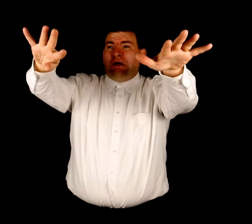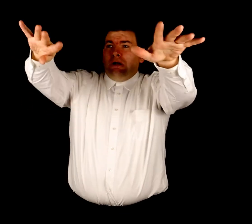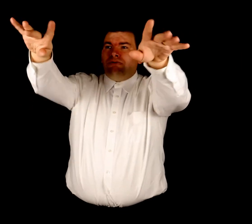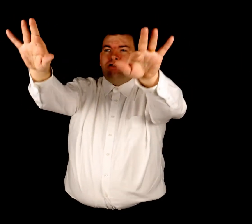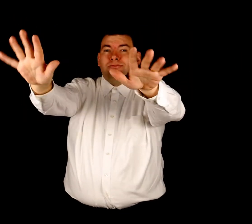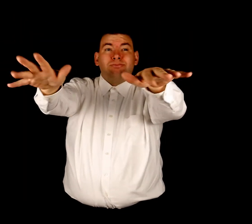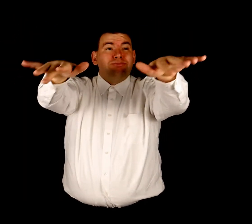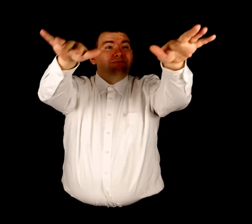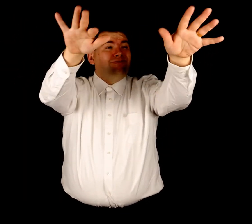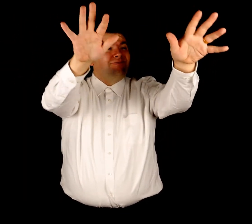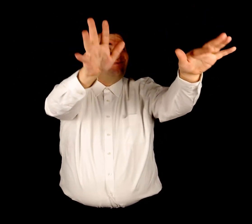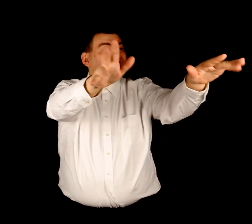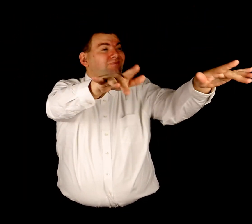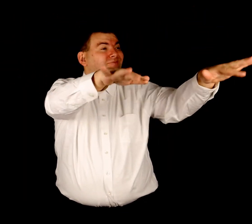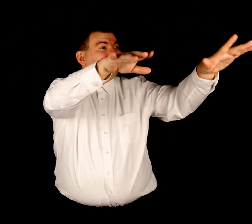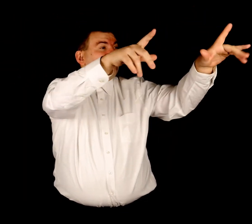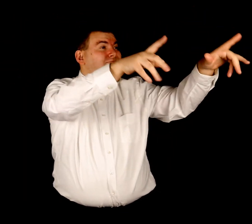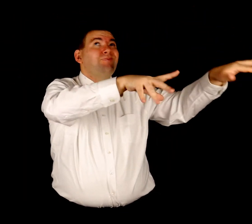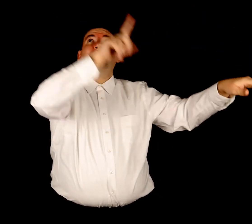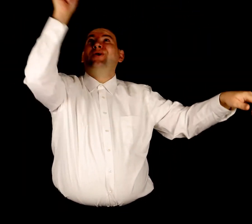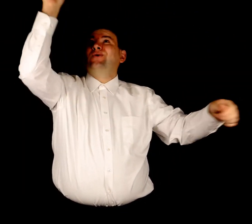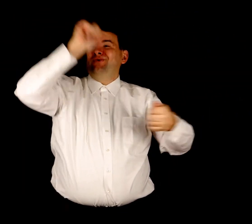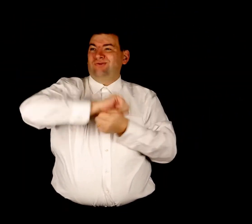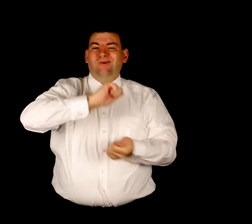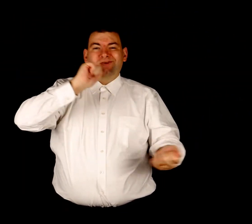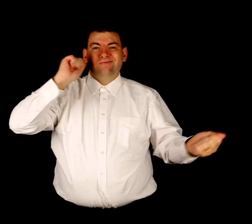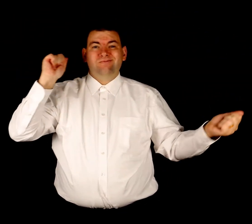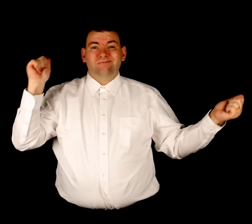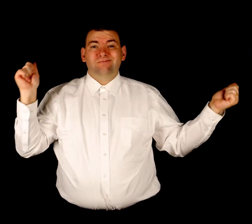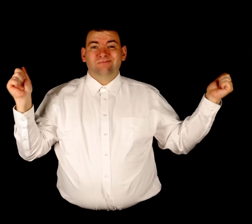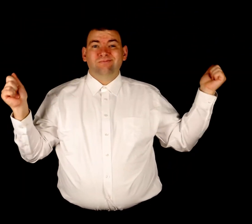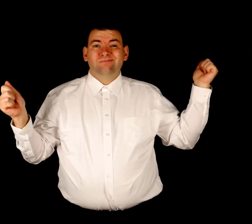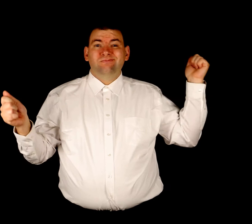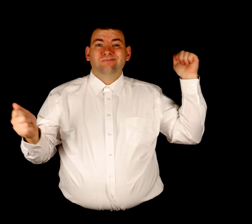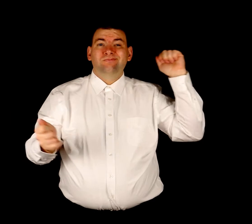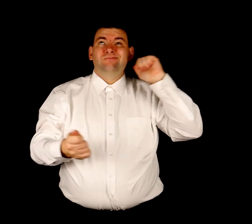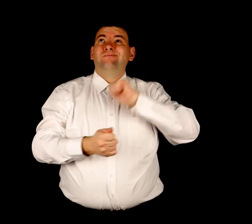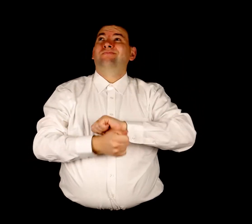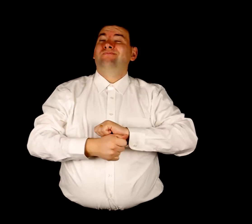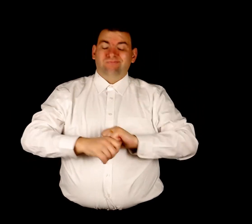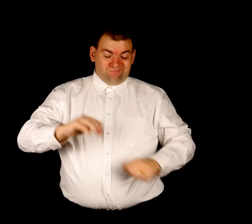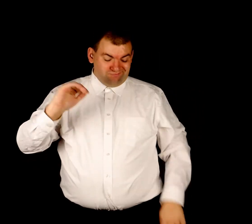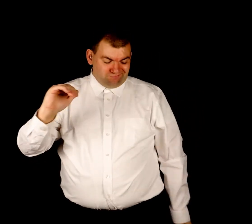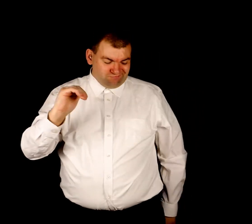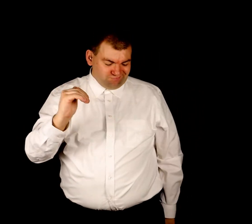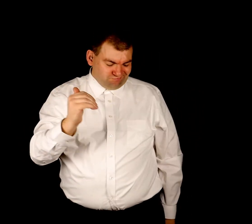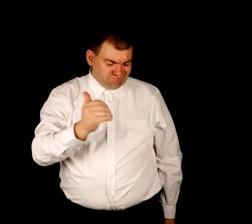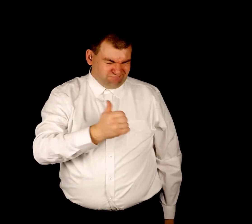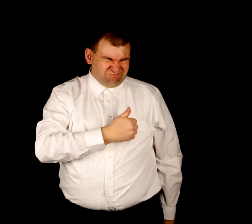Now there is water You satisfied